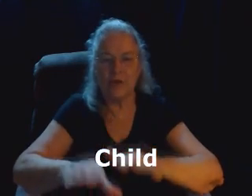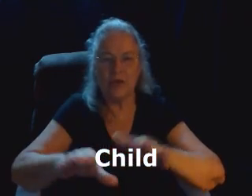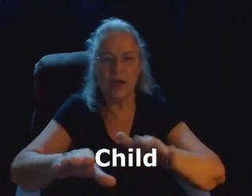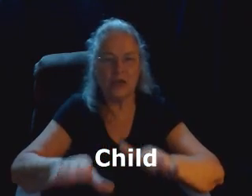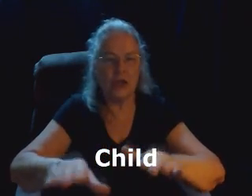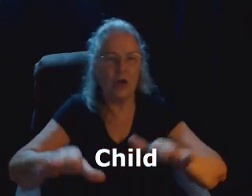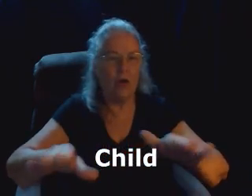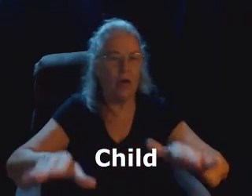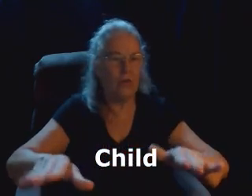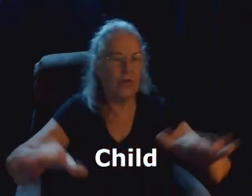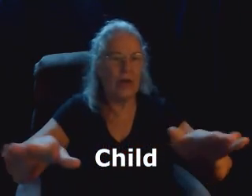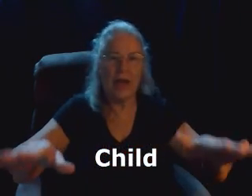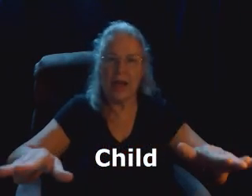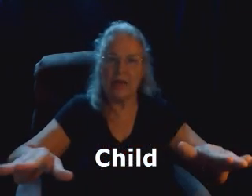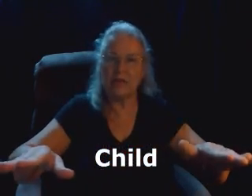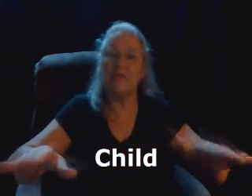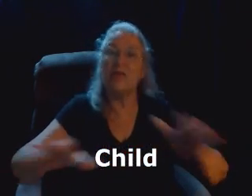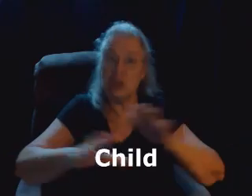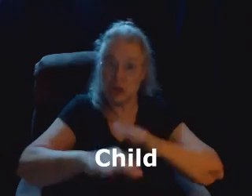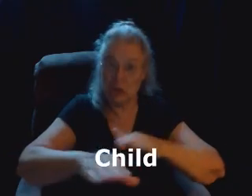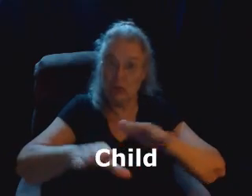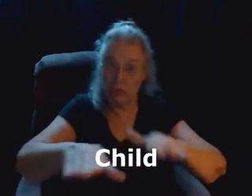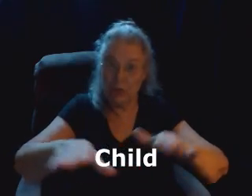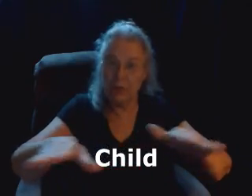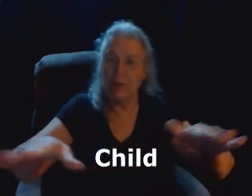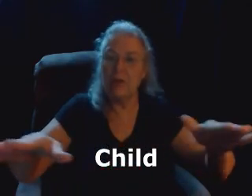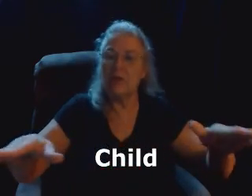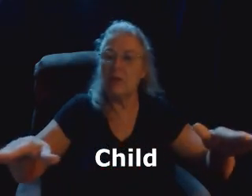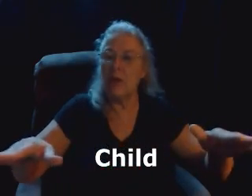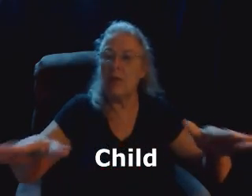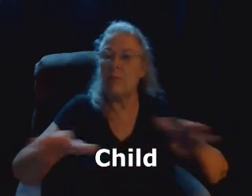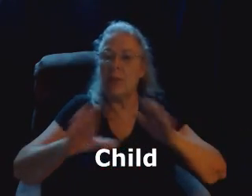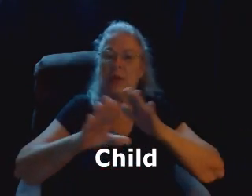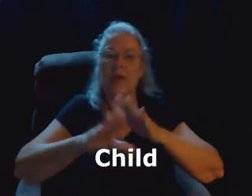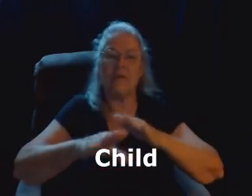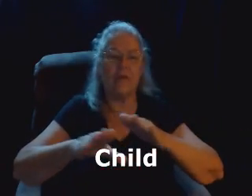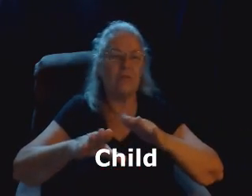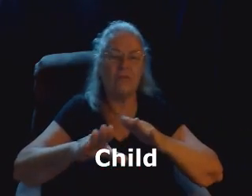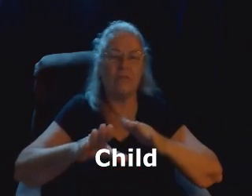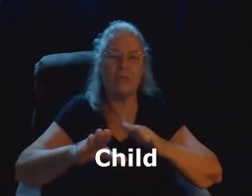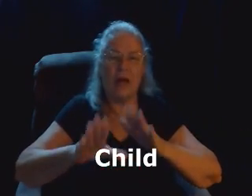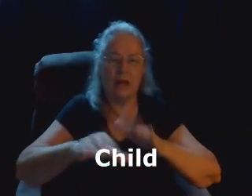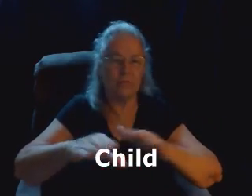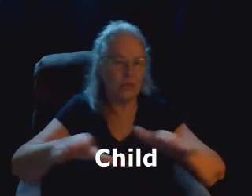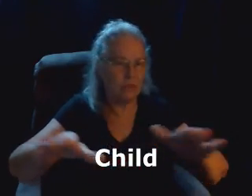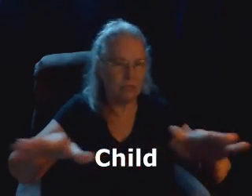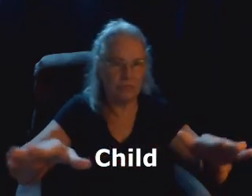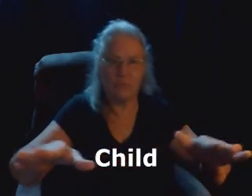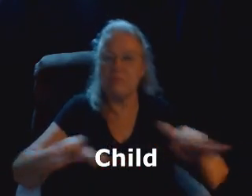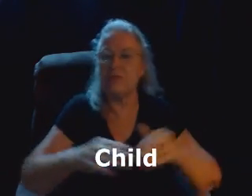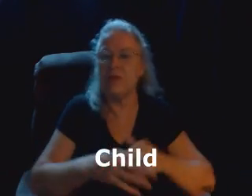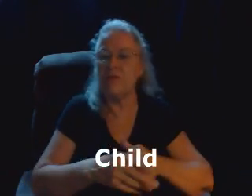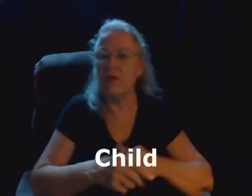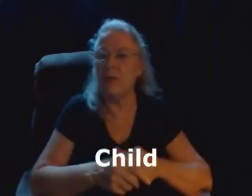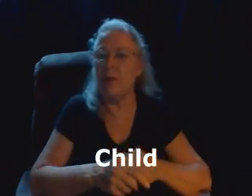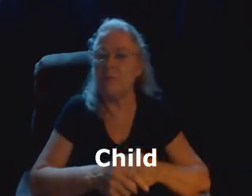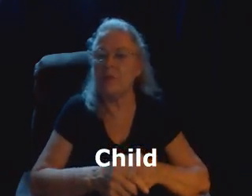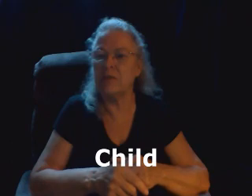you're touching all the heads of the children, children, but even just several little bumps.